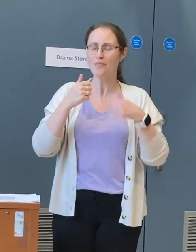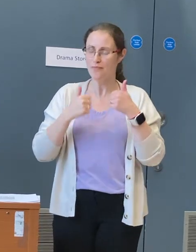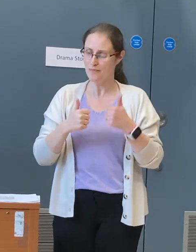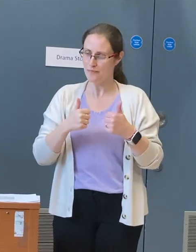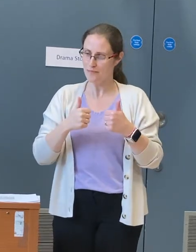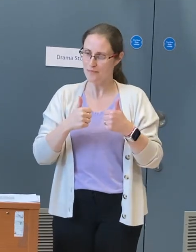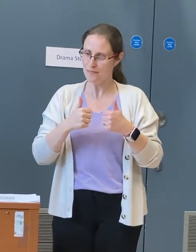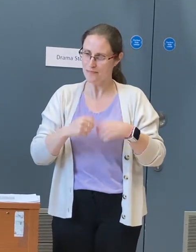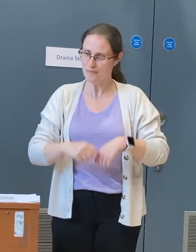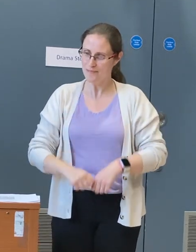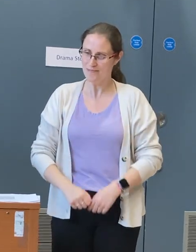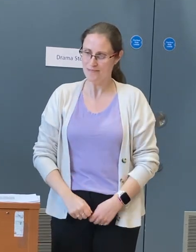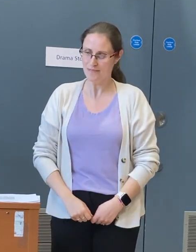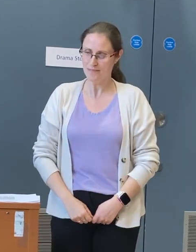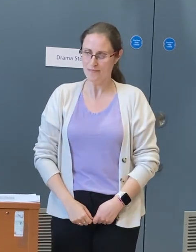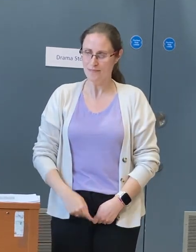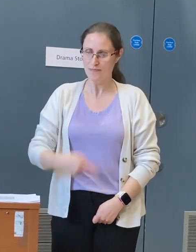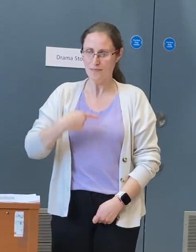that,